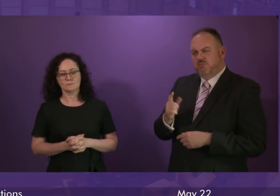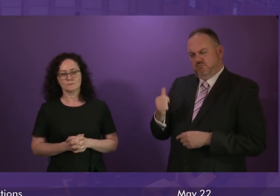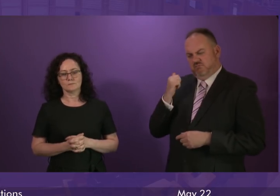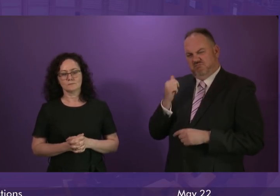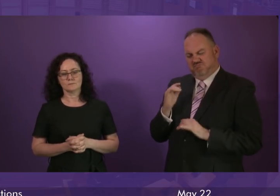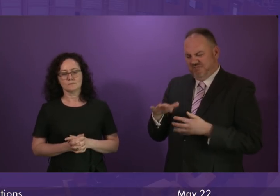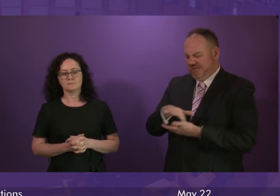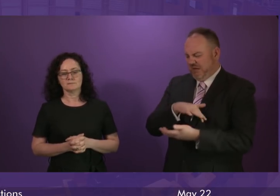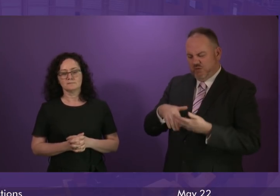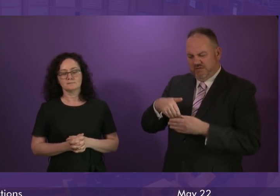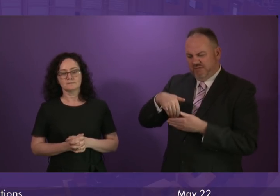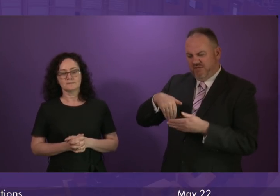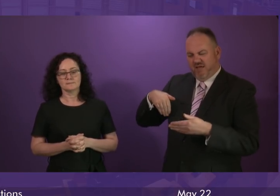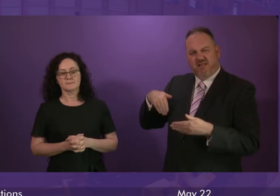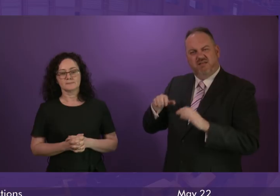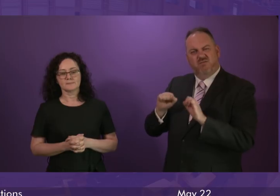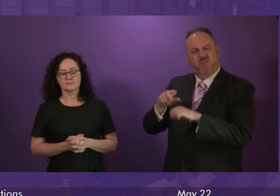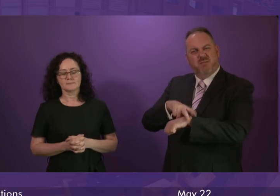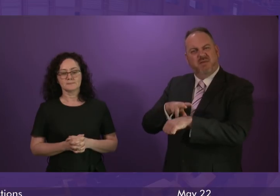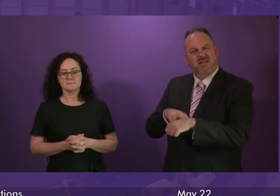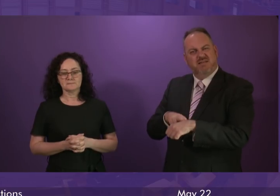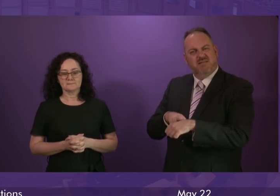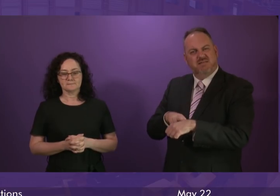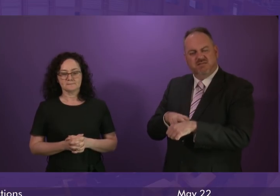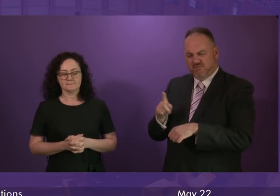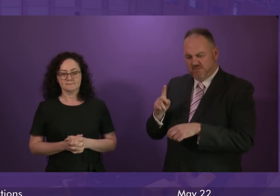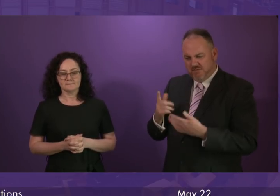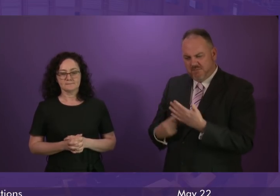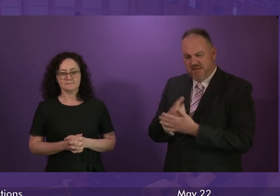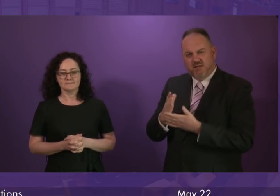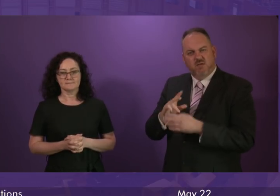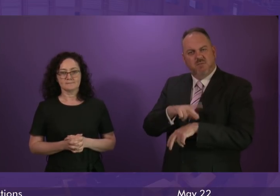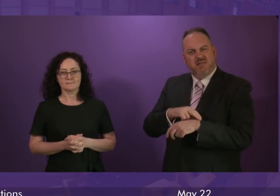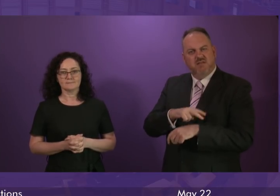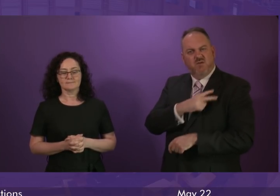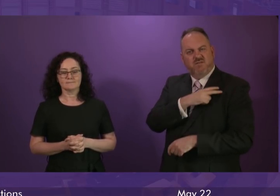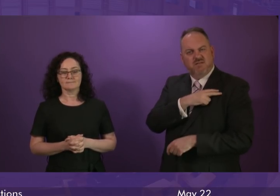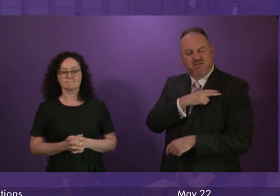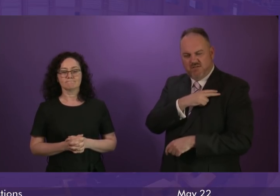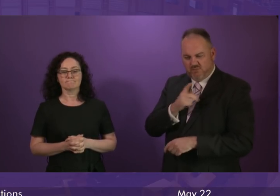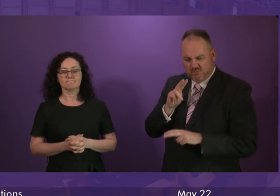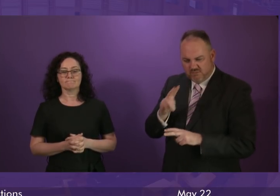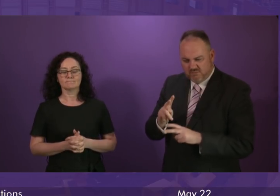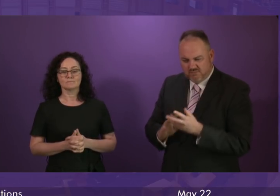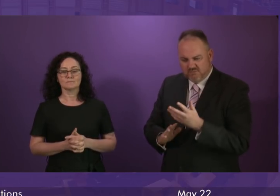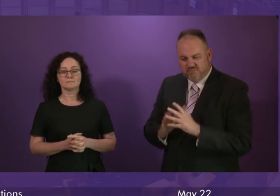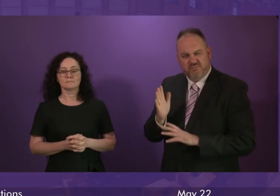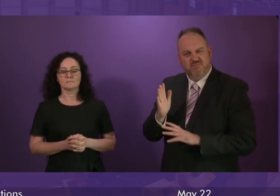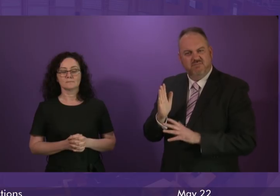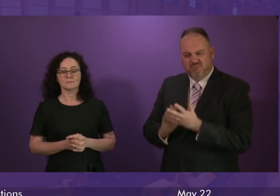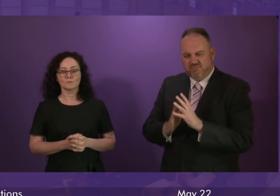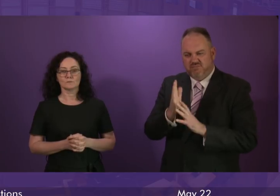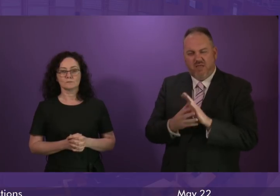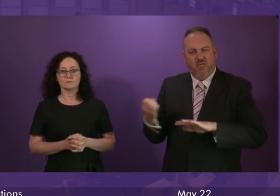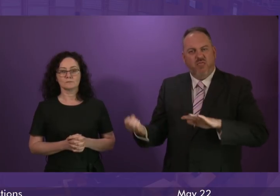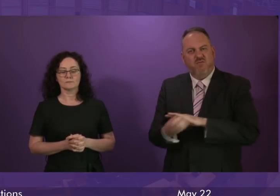documents relating to undercover police operations was followed by officers being sent to buy an incinerator in petrol, taking documents to